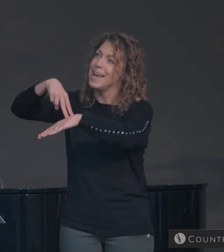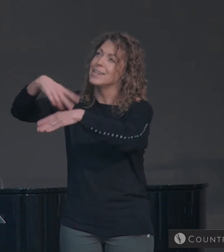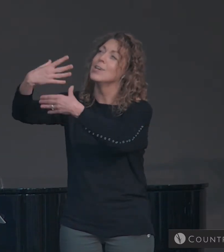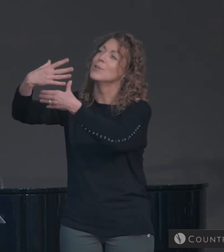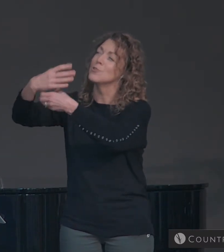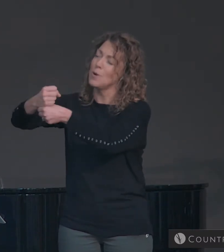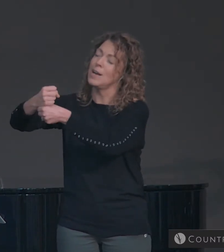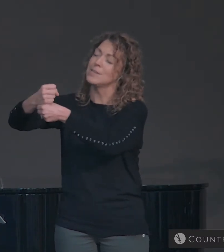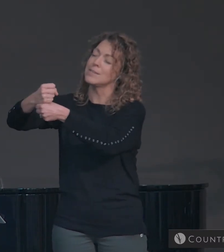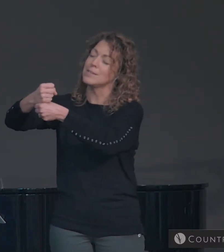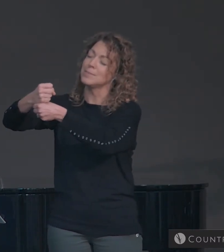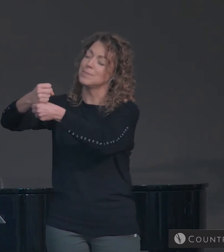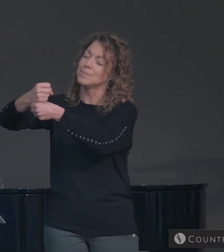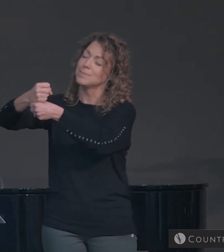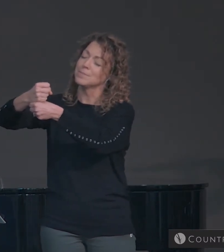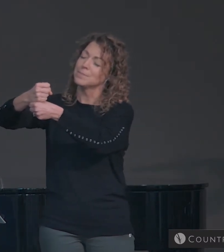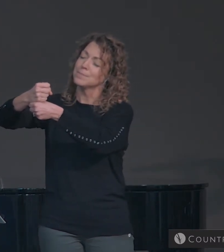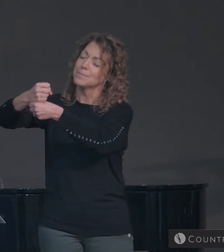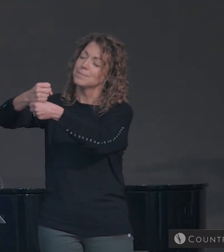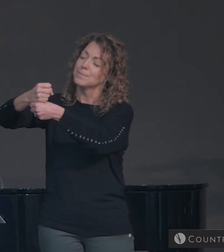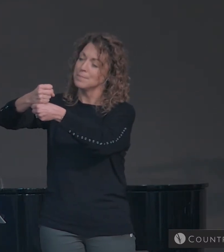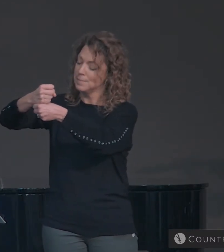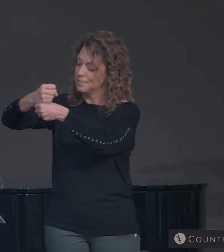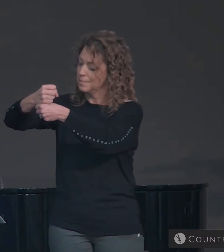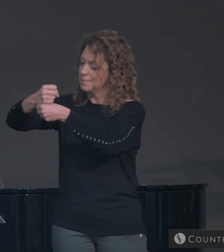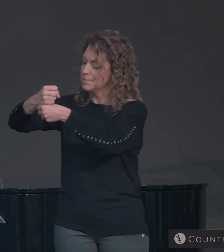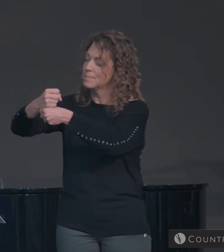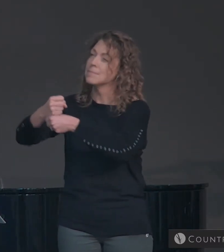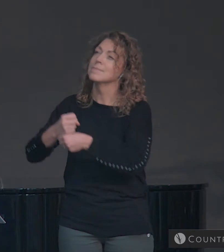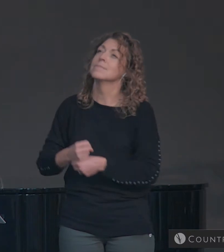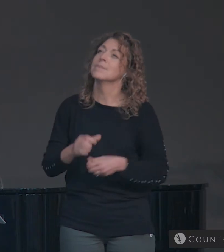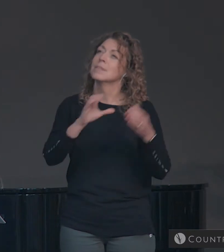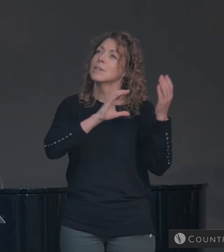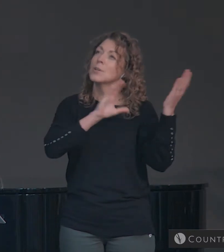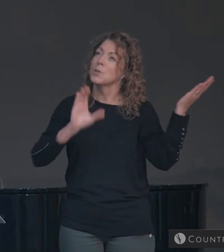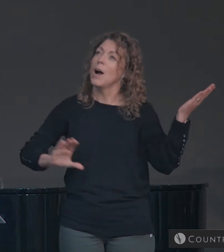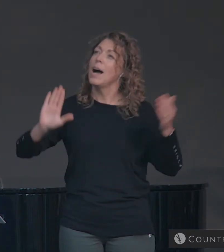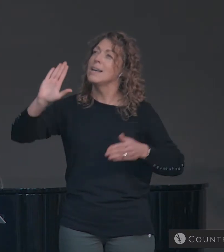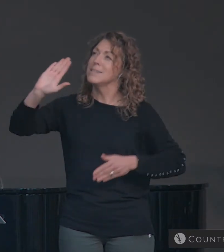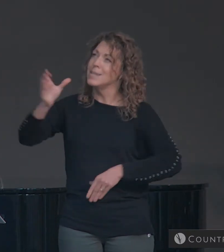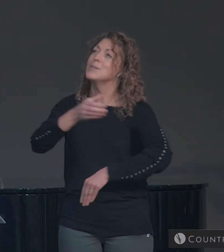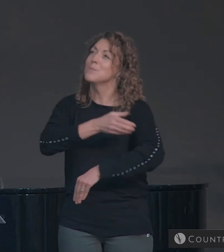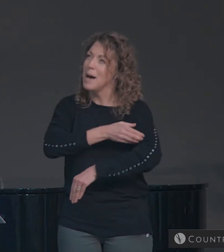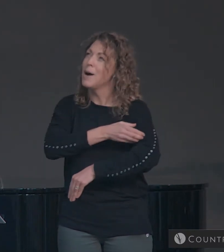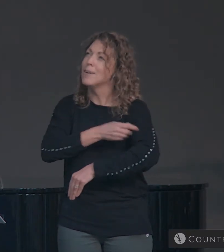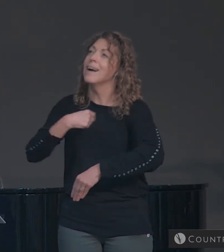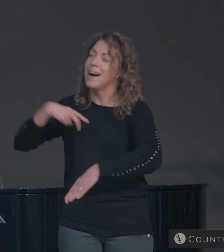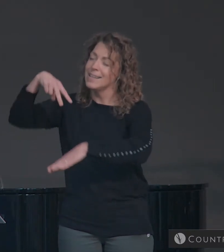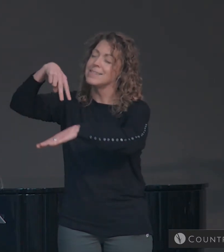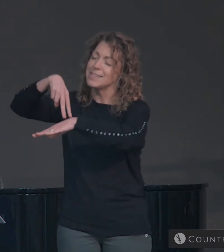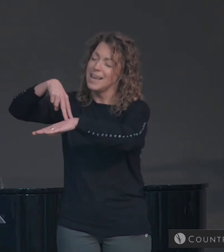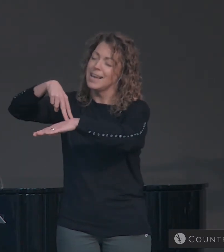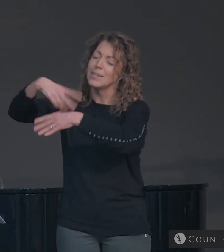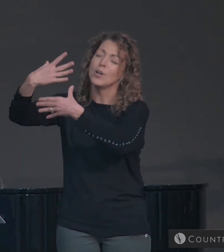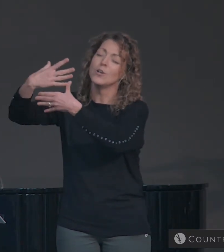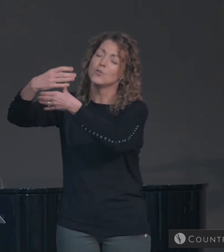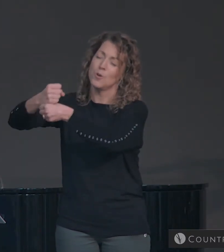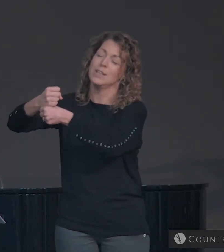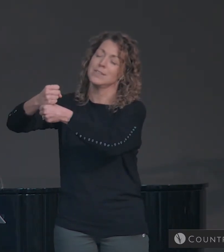here in the power of Christ I'll stand. Here in the power of